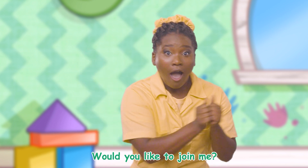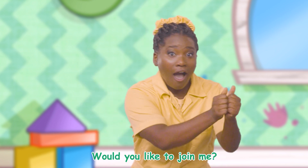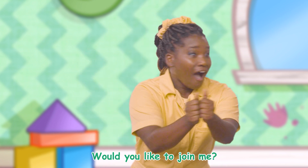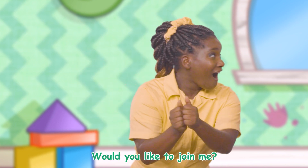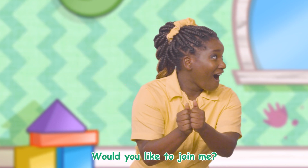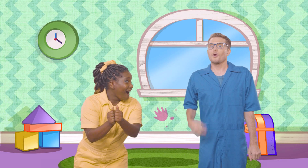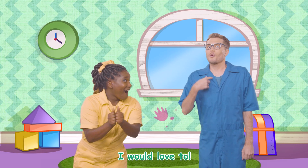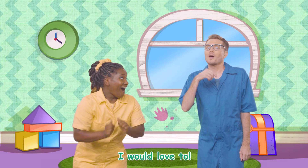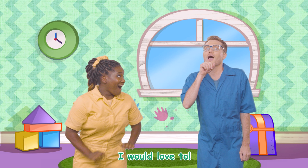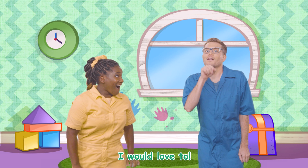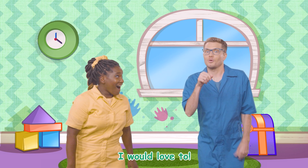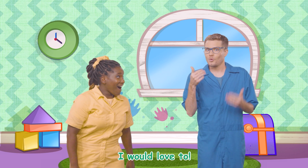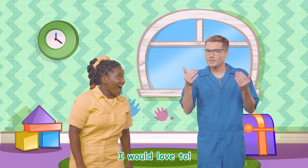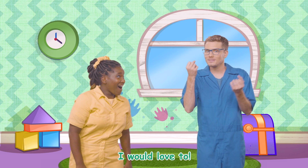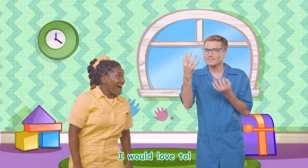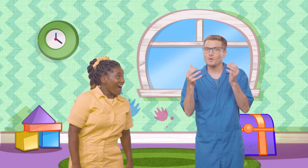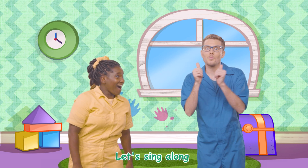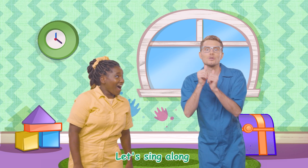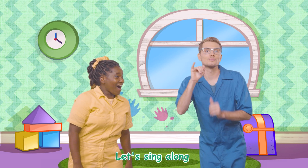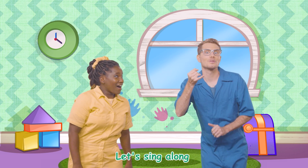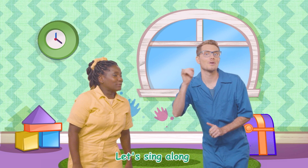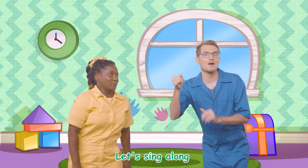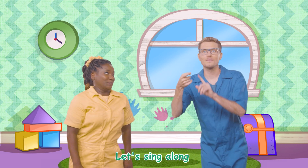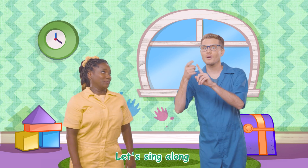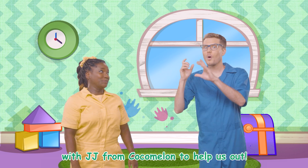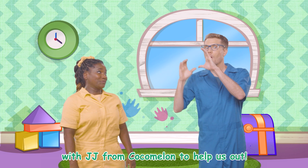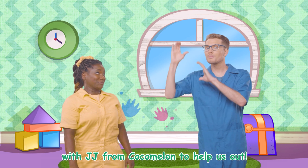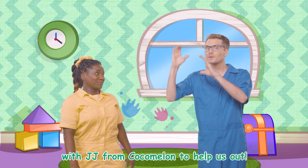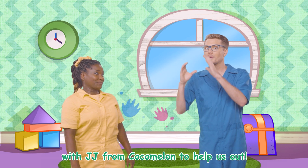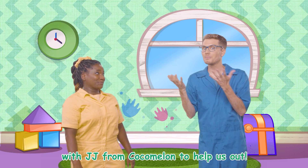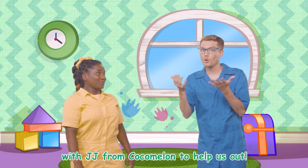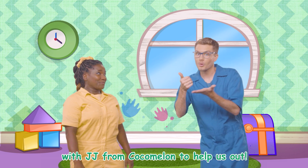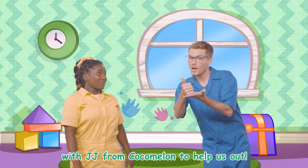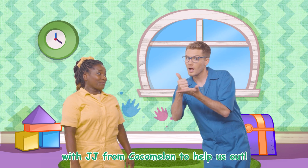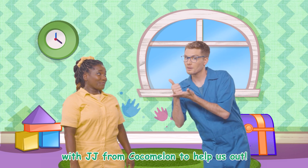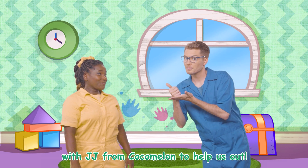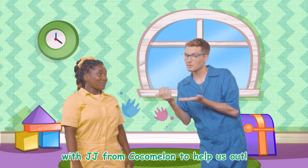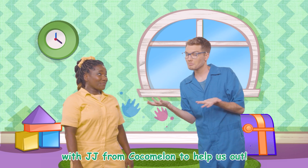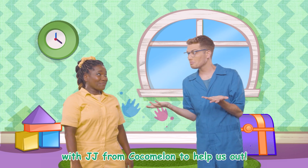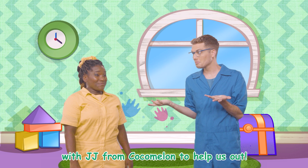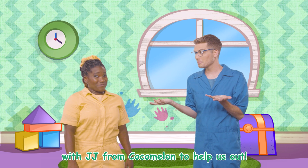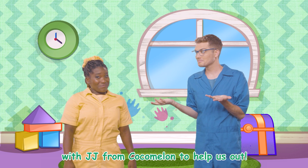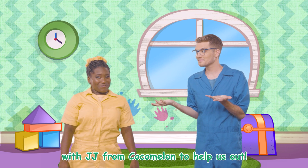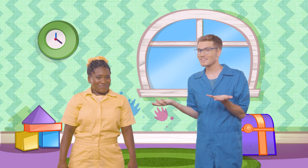join me? I would love to Let's sing along with JJ from Cocomelon to help us out